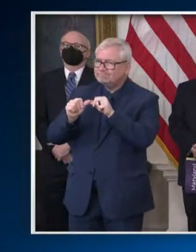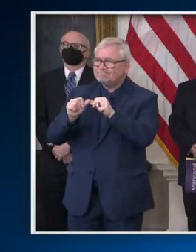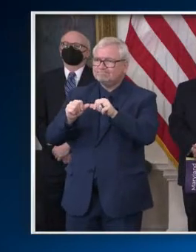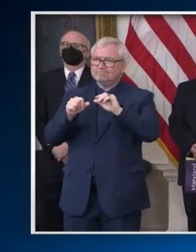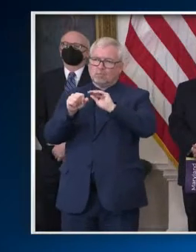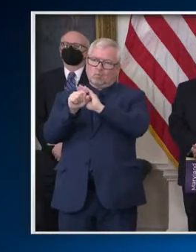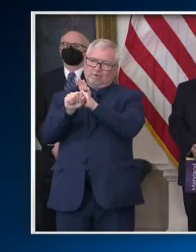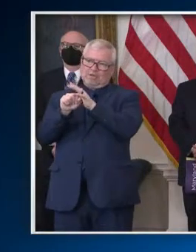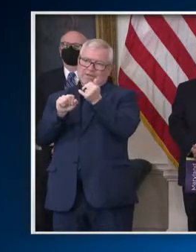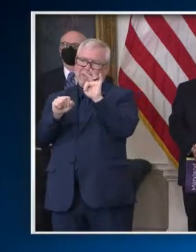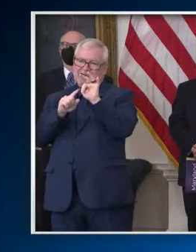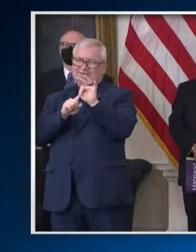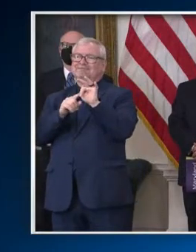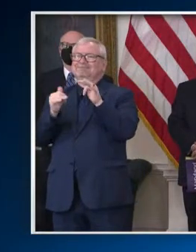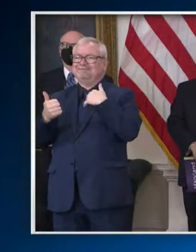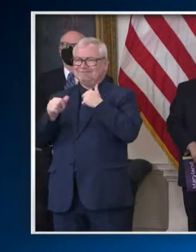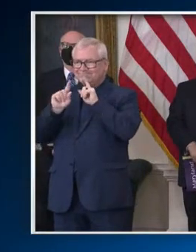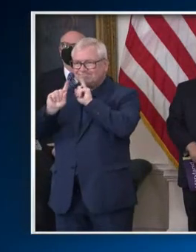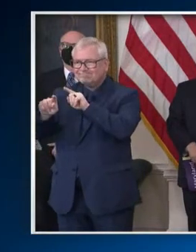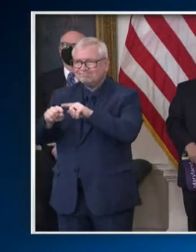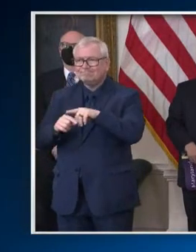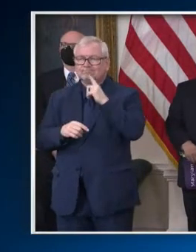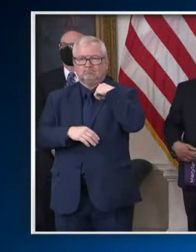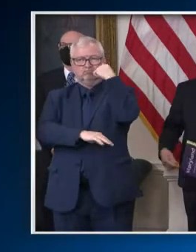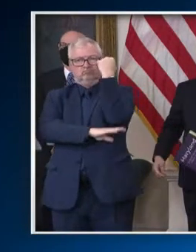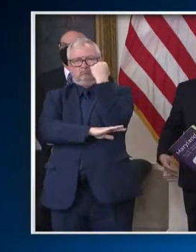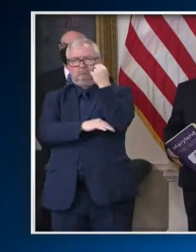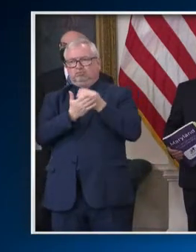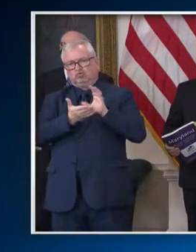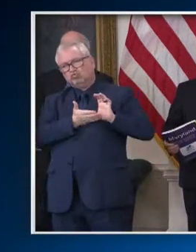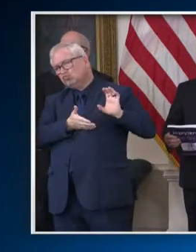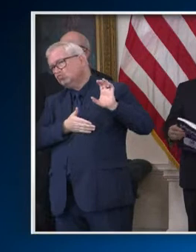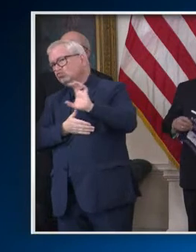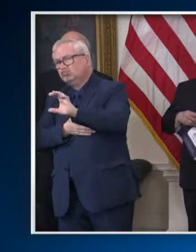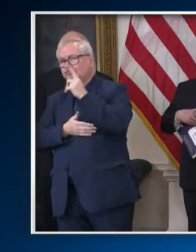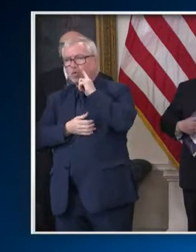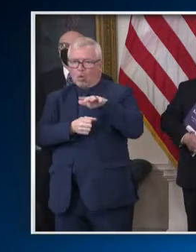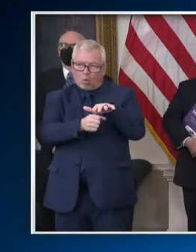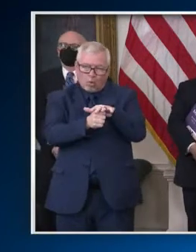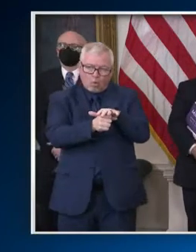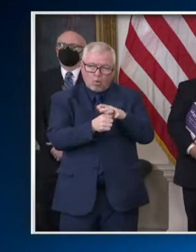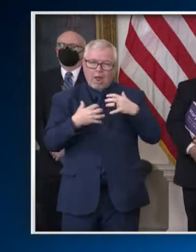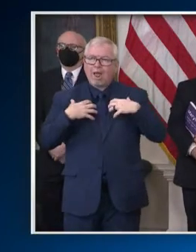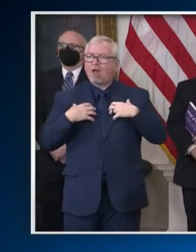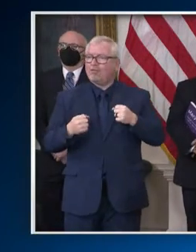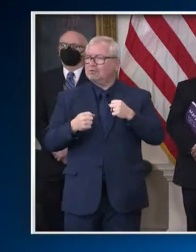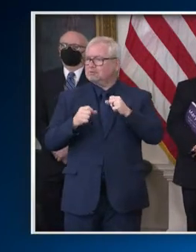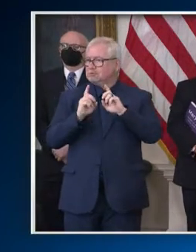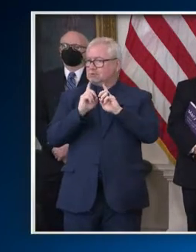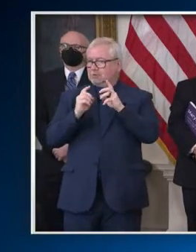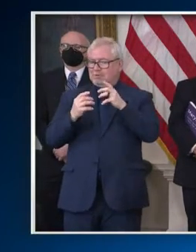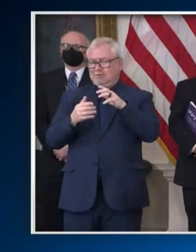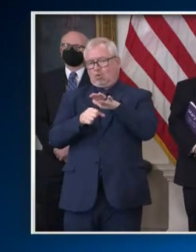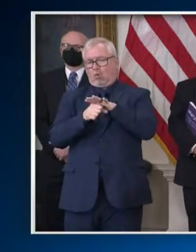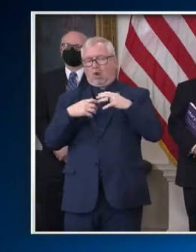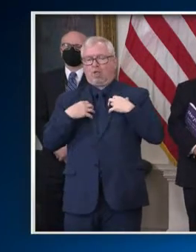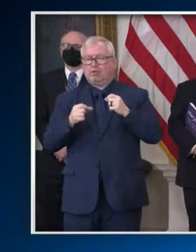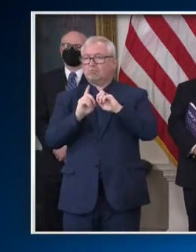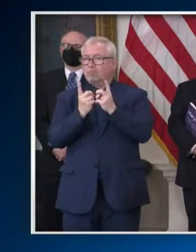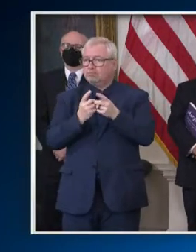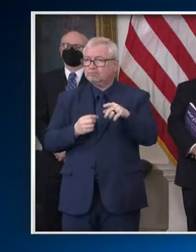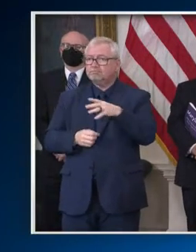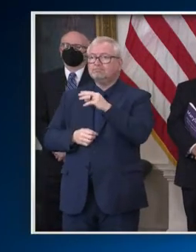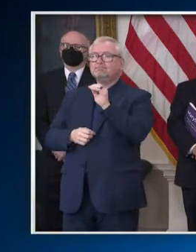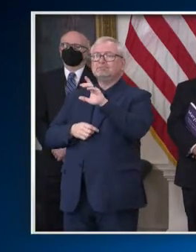record funding to our local health departments, expands services for developmentally disabled Marylanders,